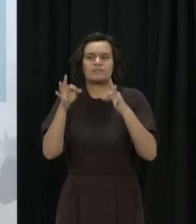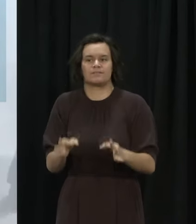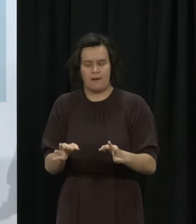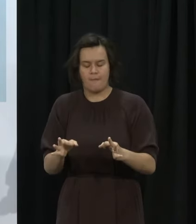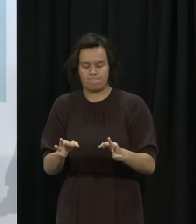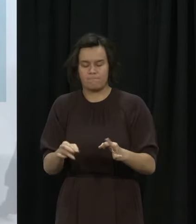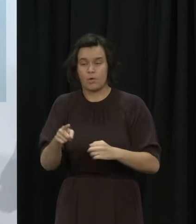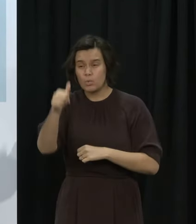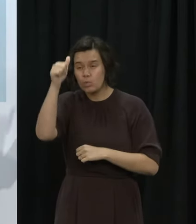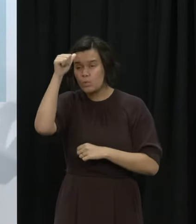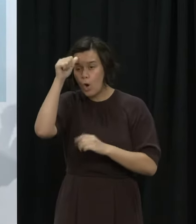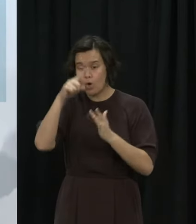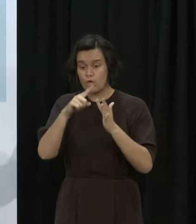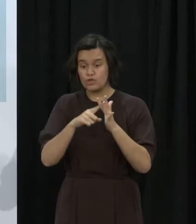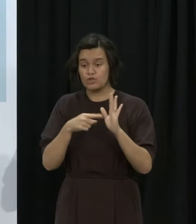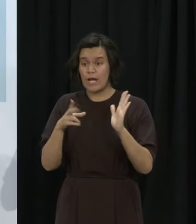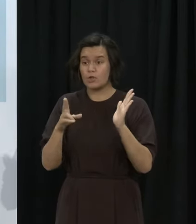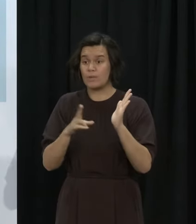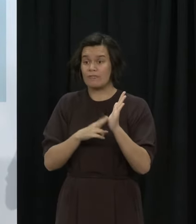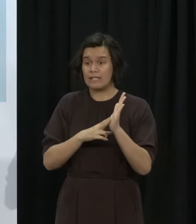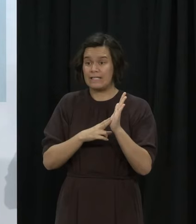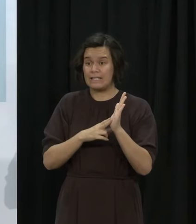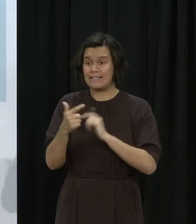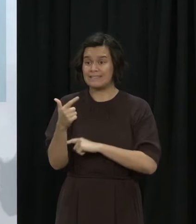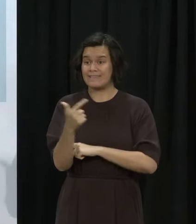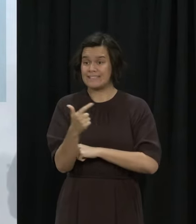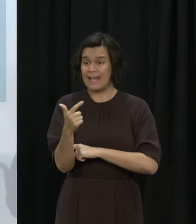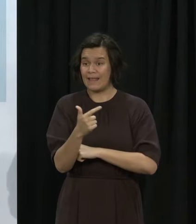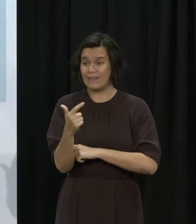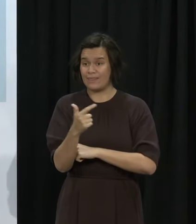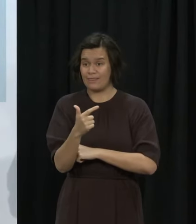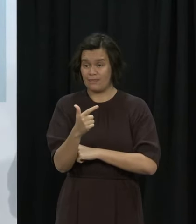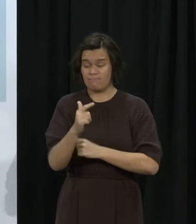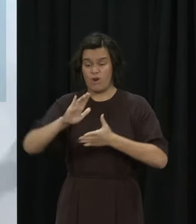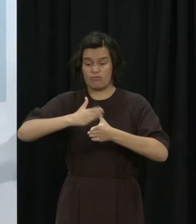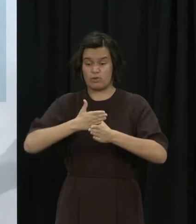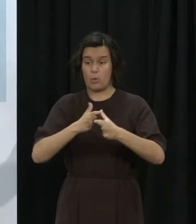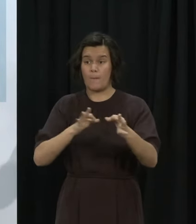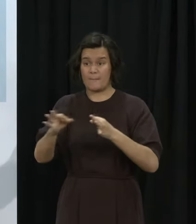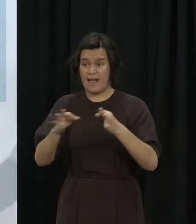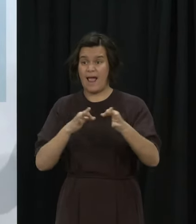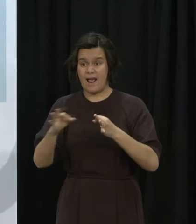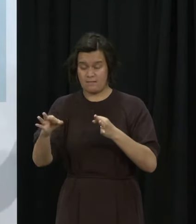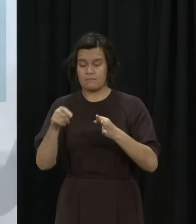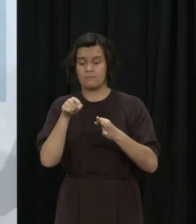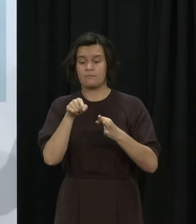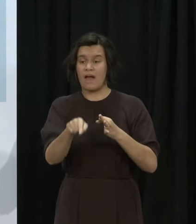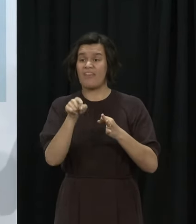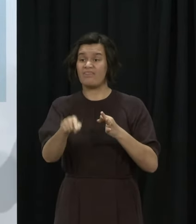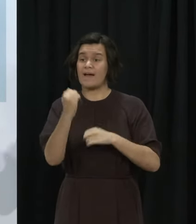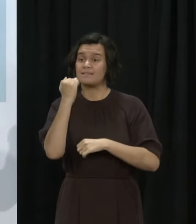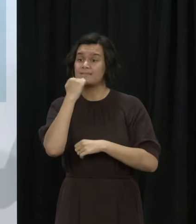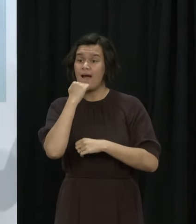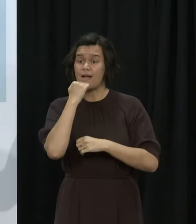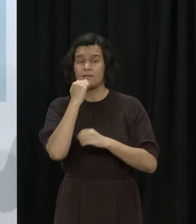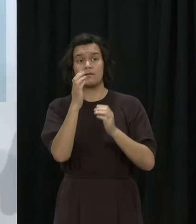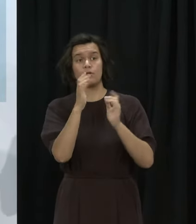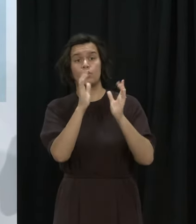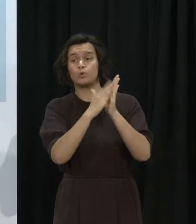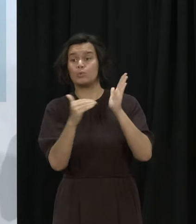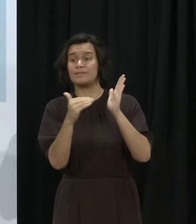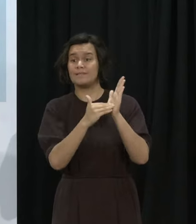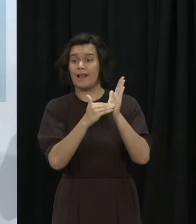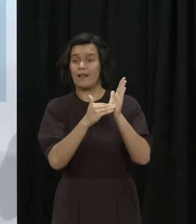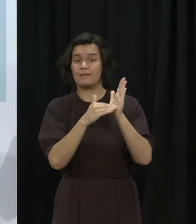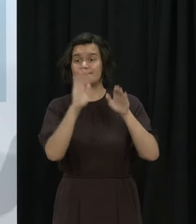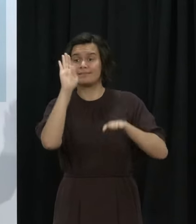for self-isolation for those travelling from Australia from the 17th of January to the end of February so that we can accelerate